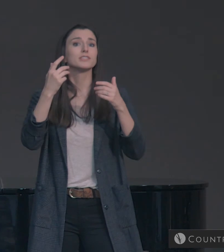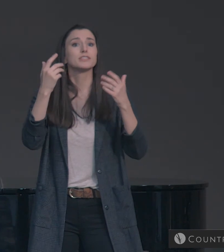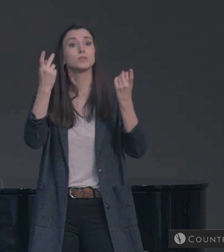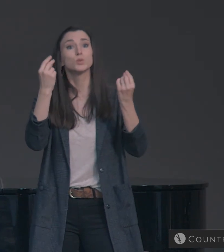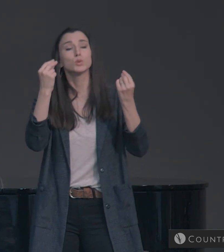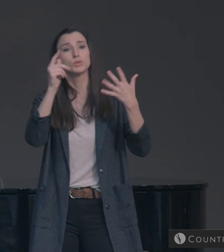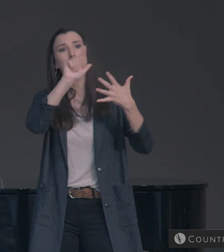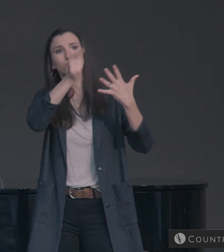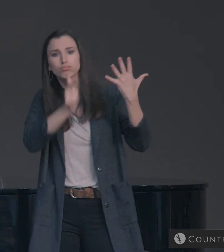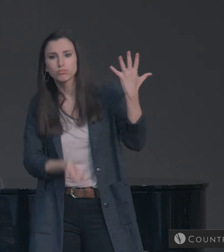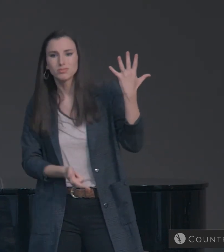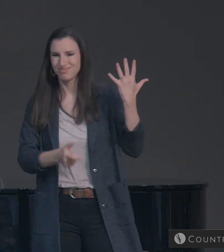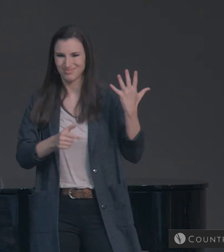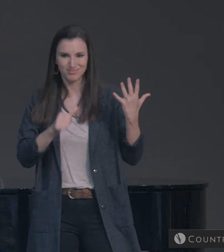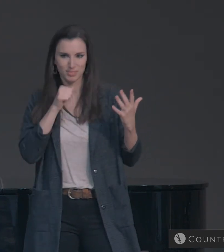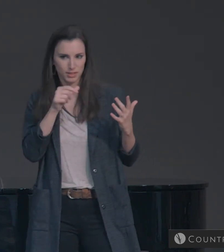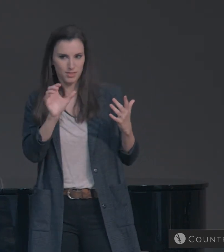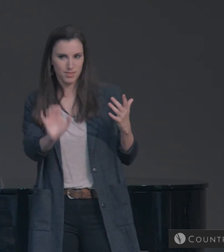do this. And then step three.